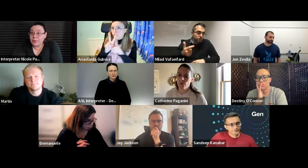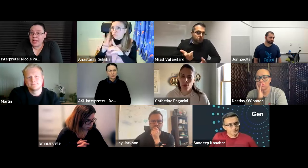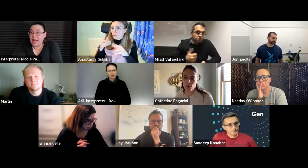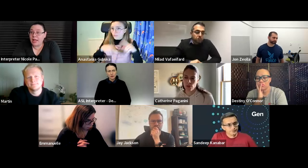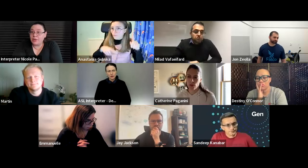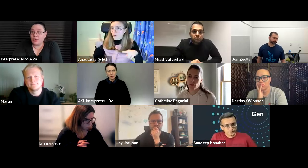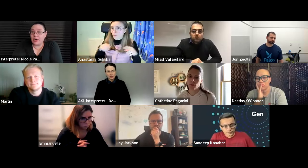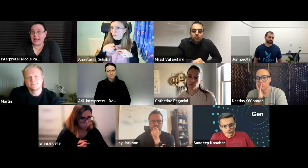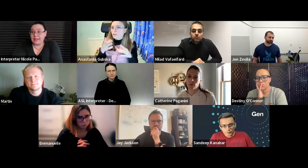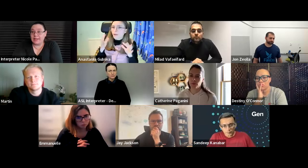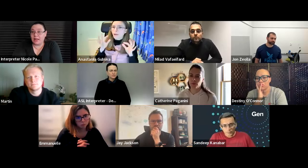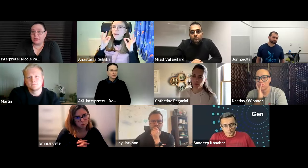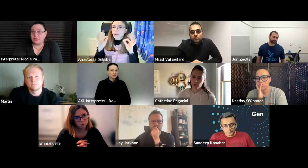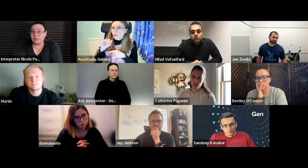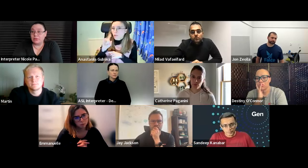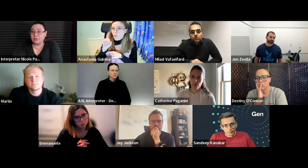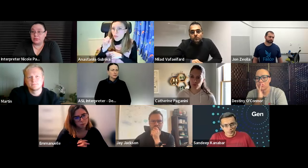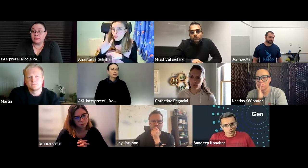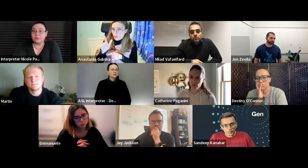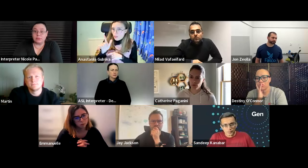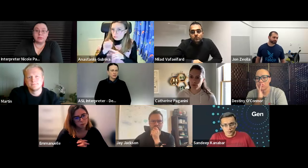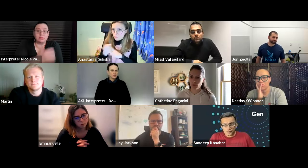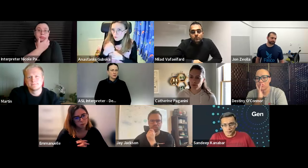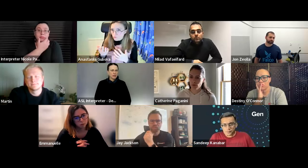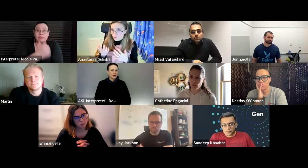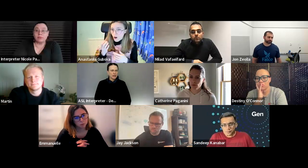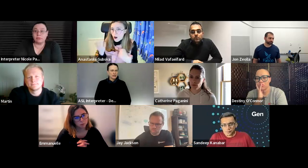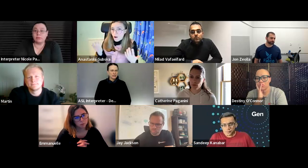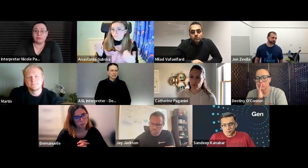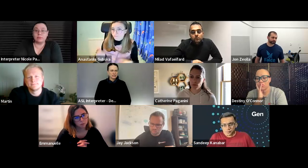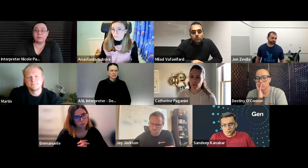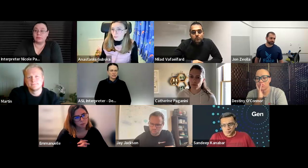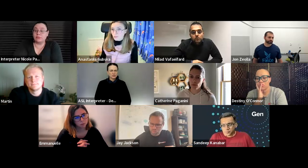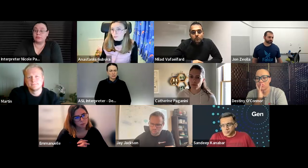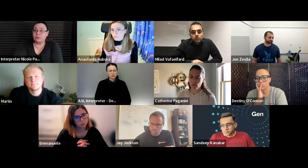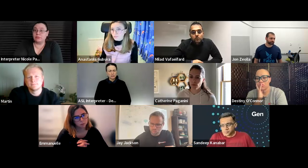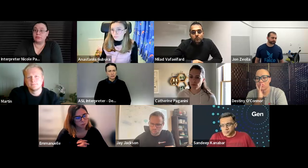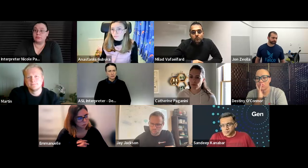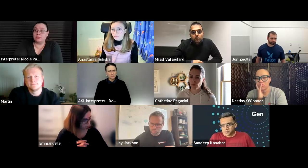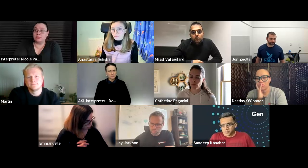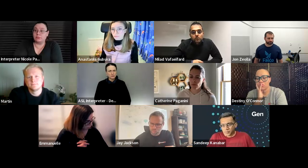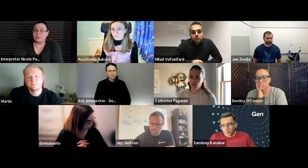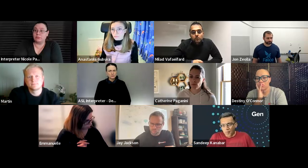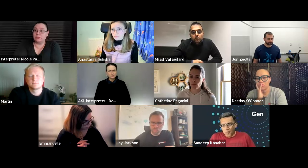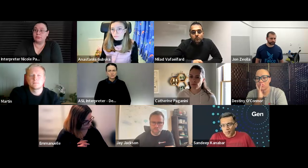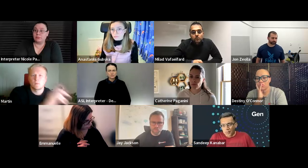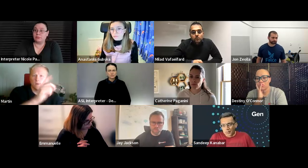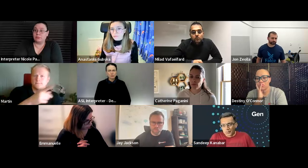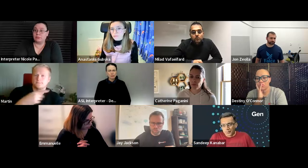for you're for for me for esl okay yeah and it's a different situation so i don't know